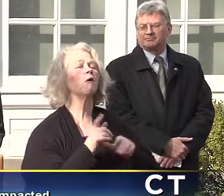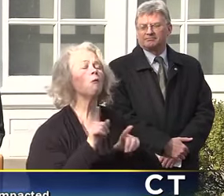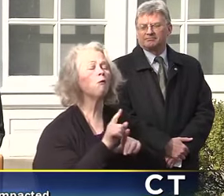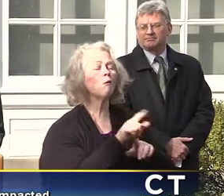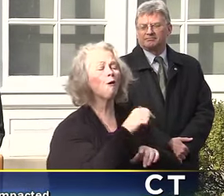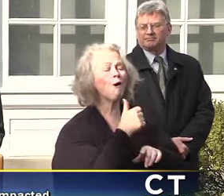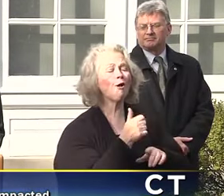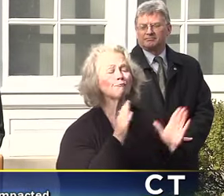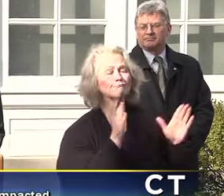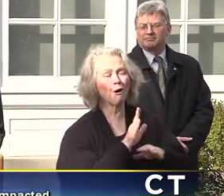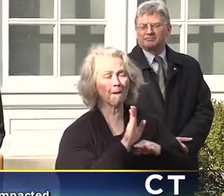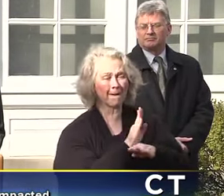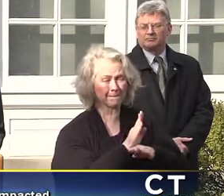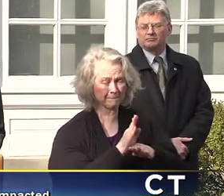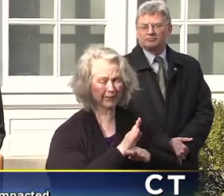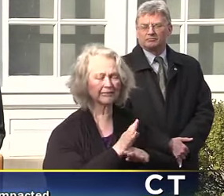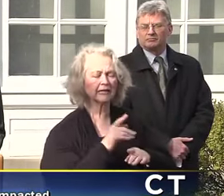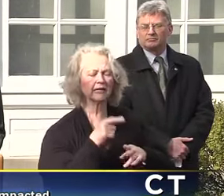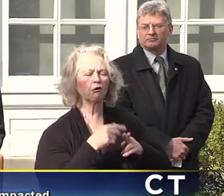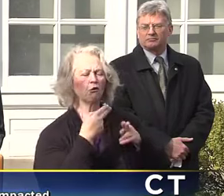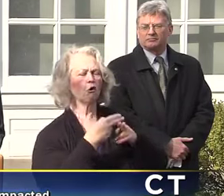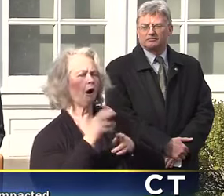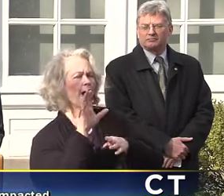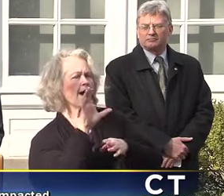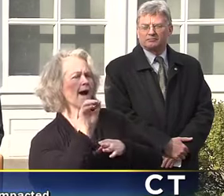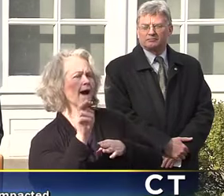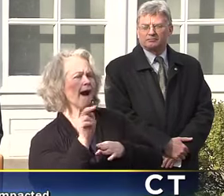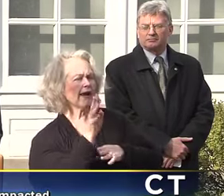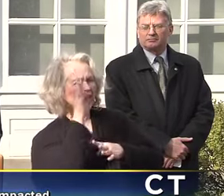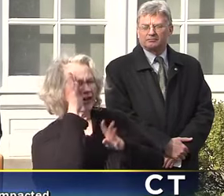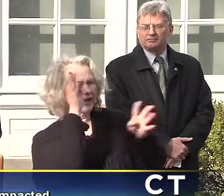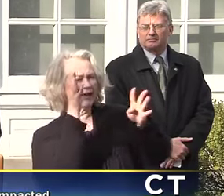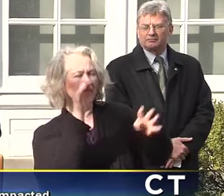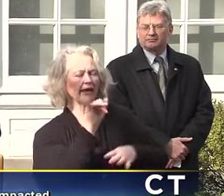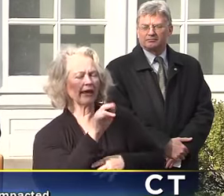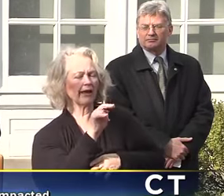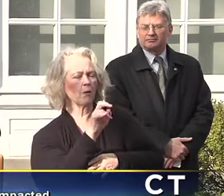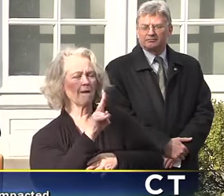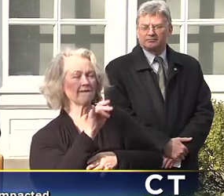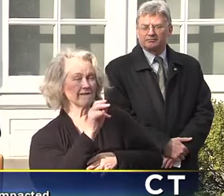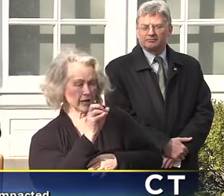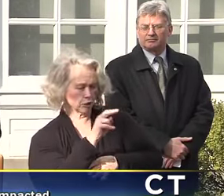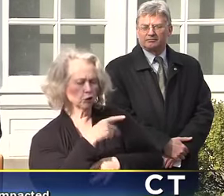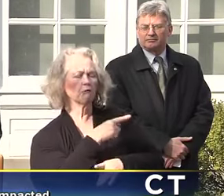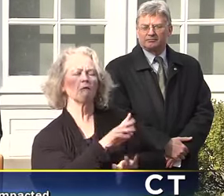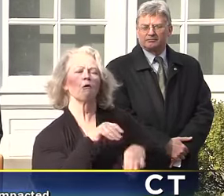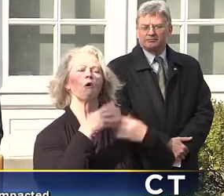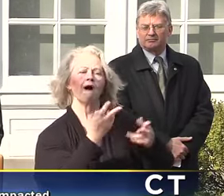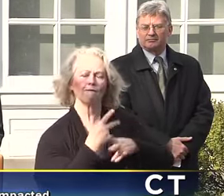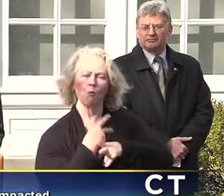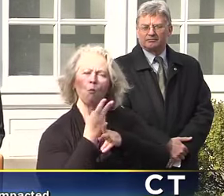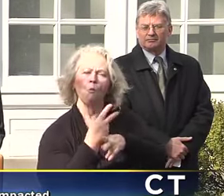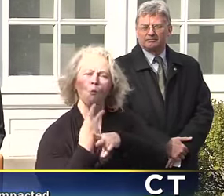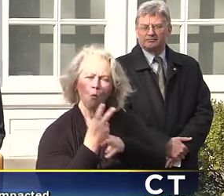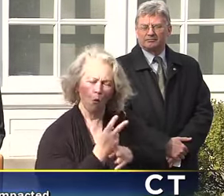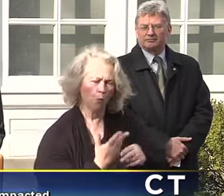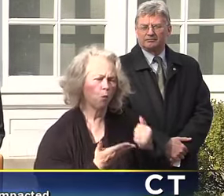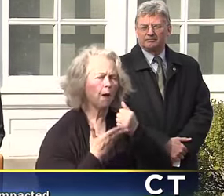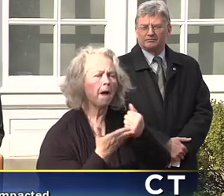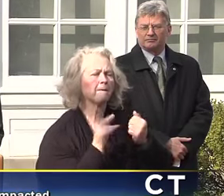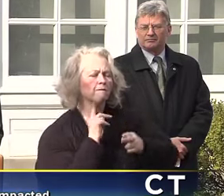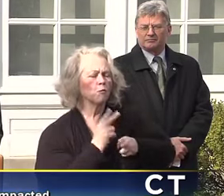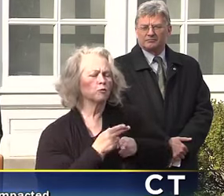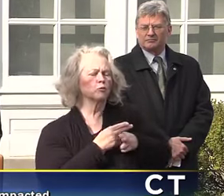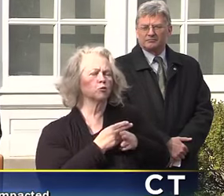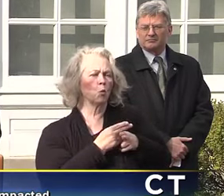lending front, Connecticut Innovations has started a program where they are offering working capital loans to all of the companies in their portfolio for short-term